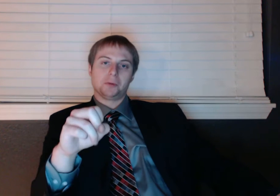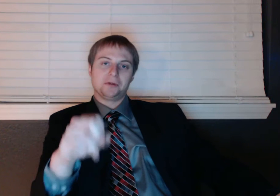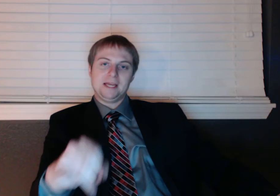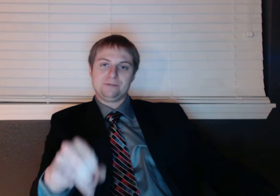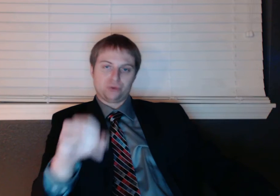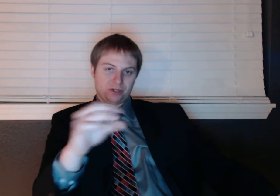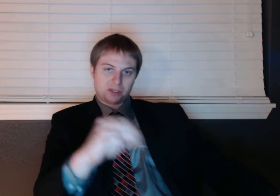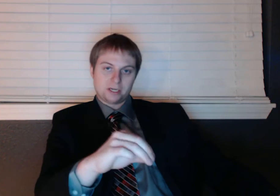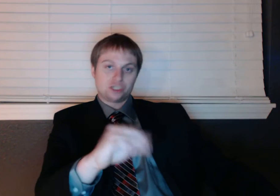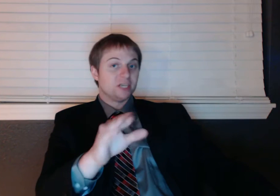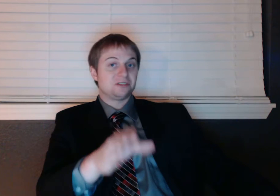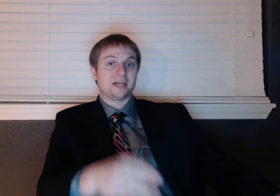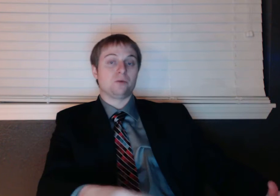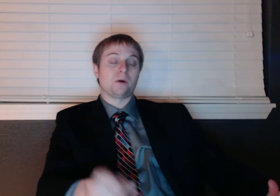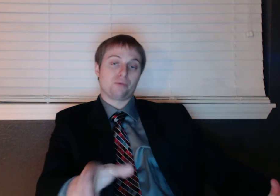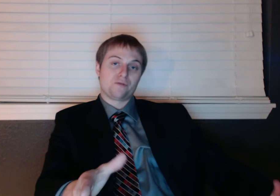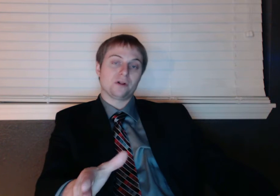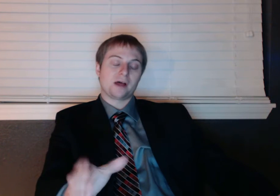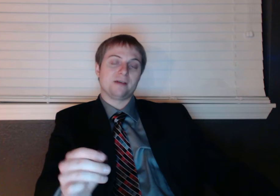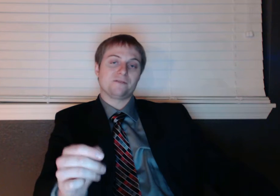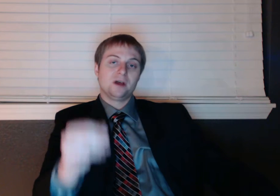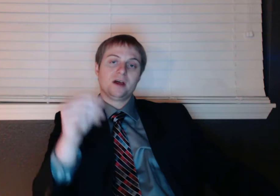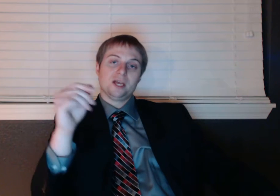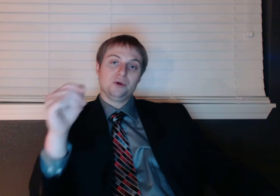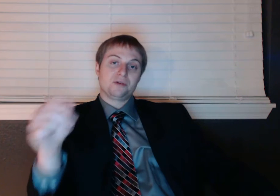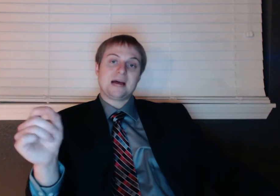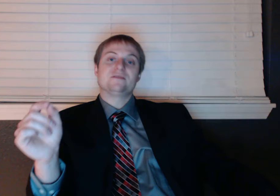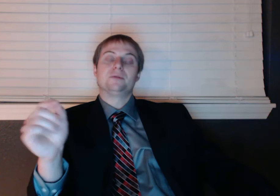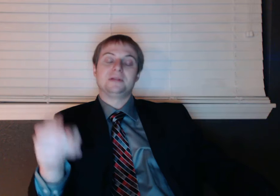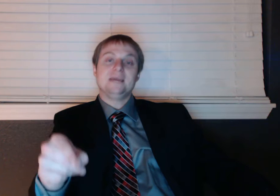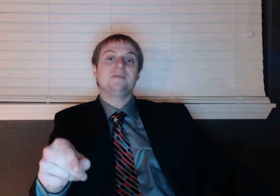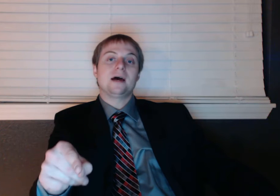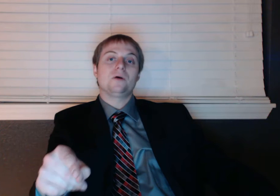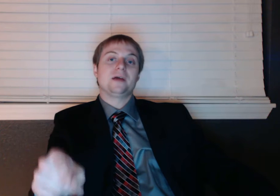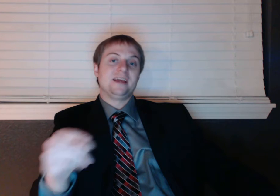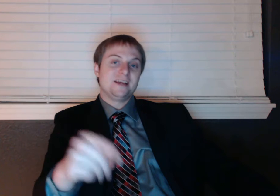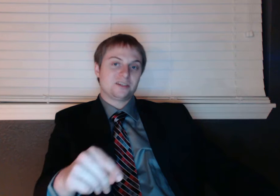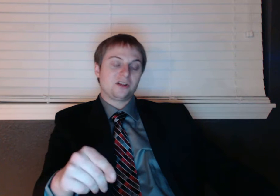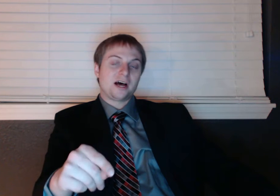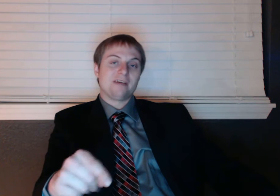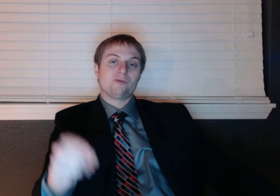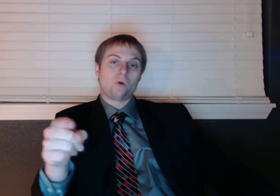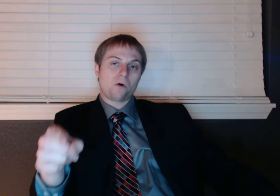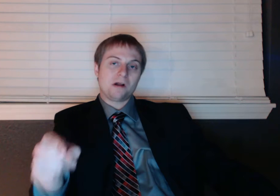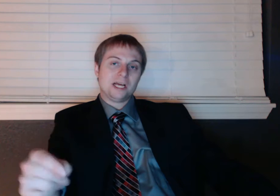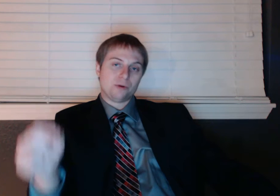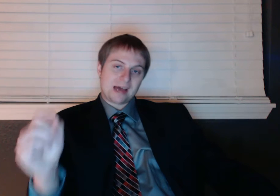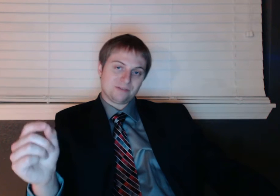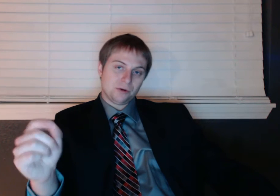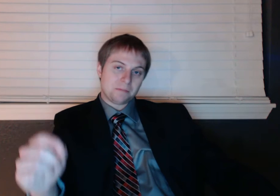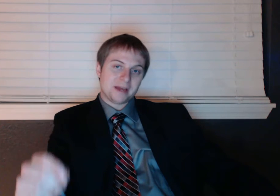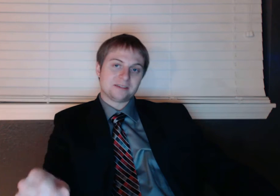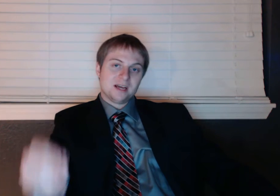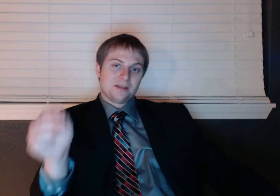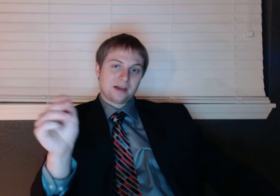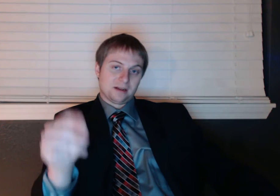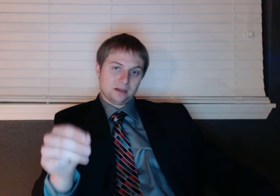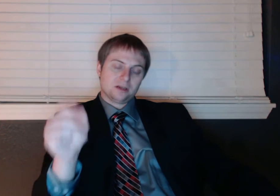still believe Julian Assange is dead, you want proof of life, you either have to believe now that he is alive or you have to admit that